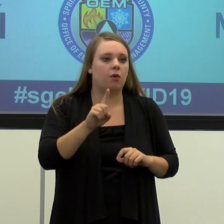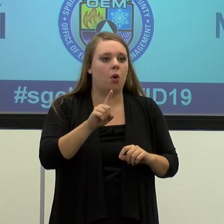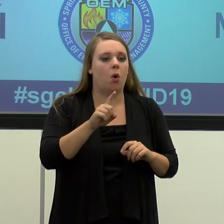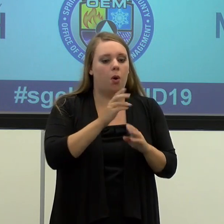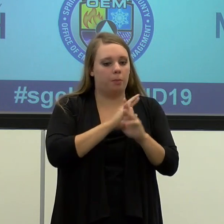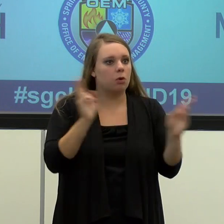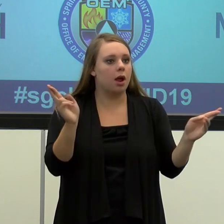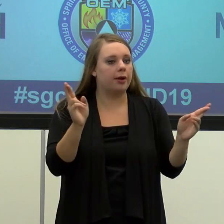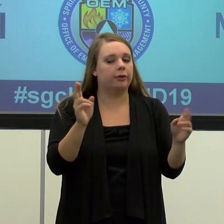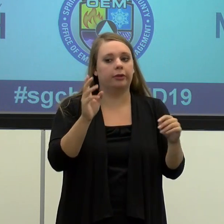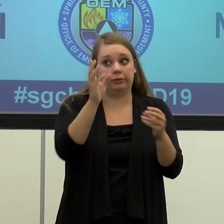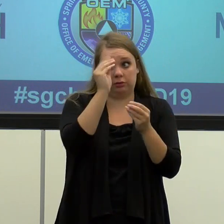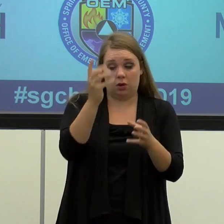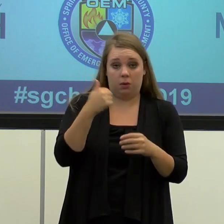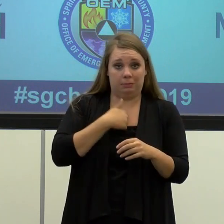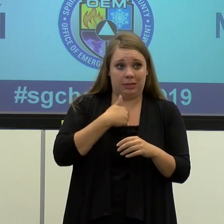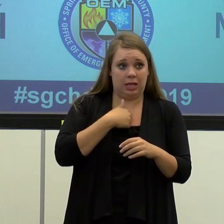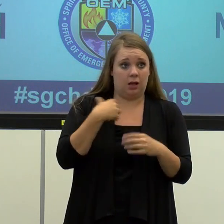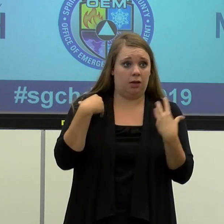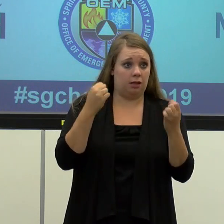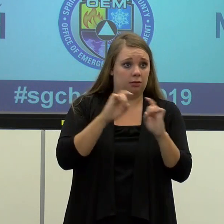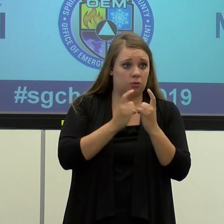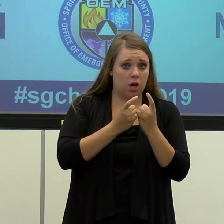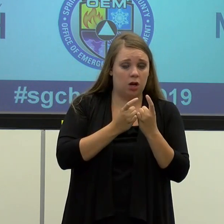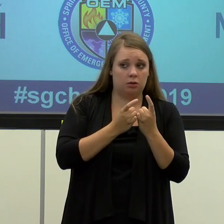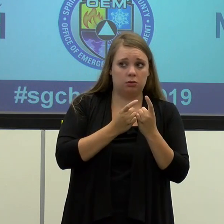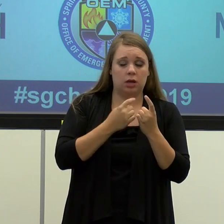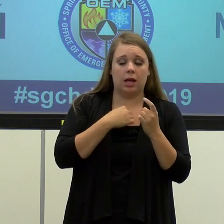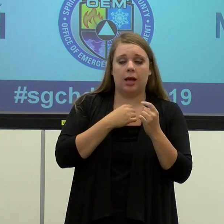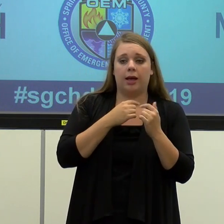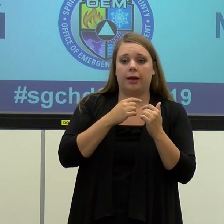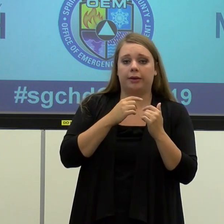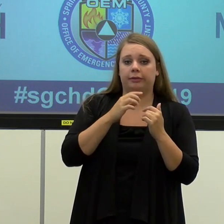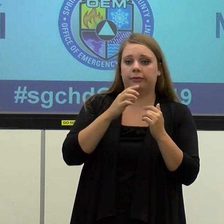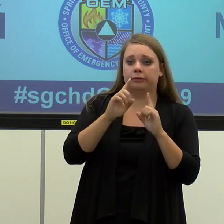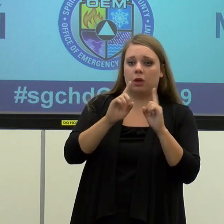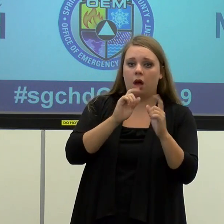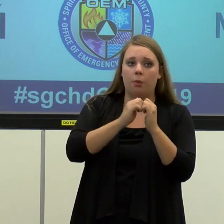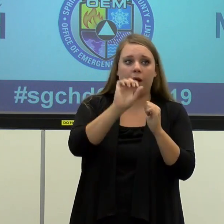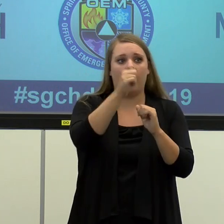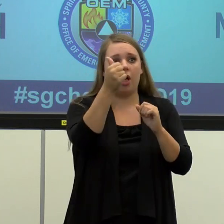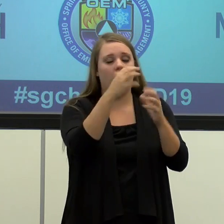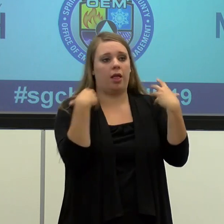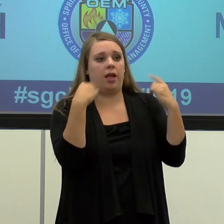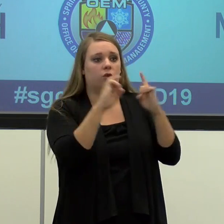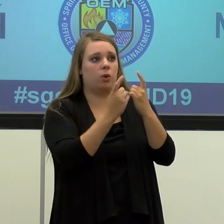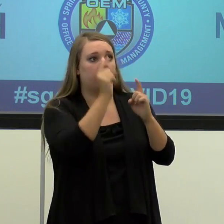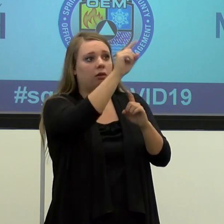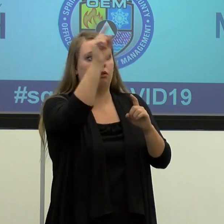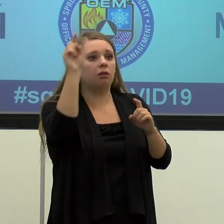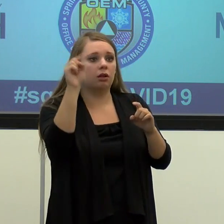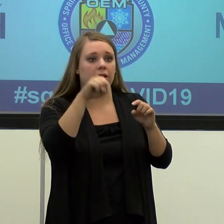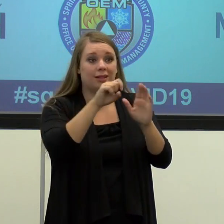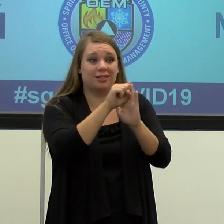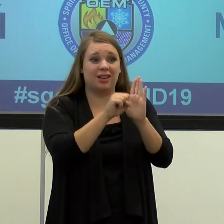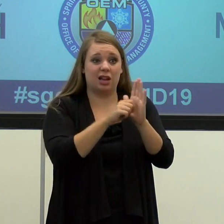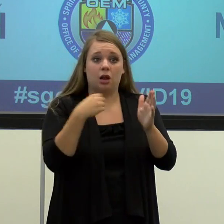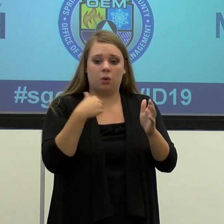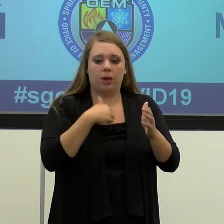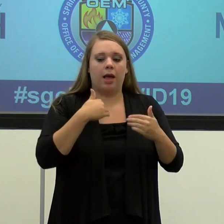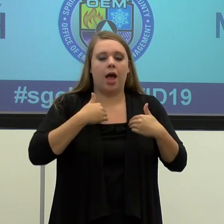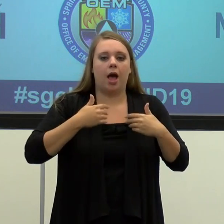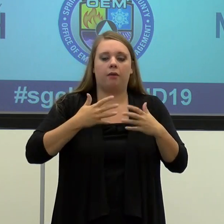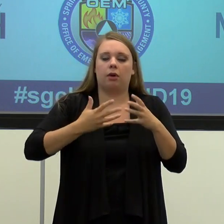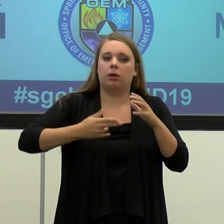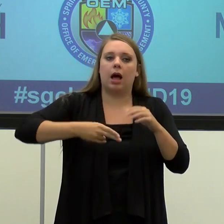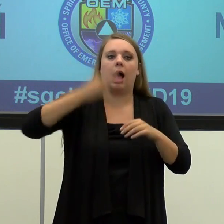as a health director, um, from talking to, you know, other health directors in the state, we've had probably the highest